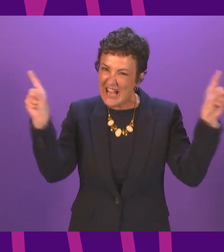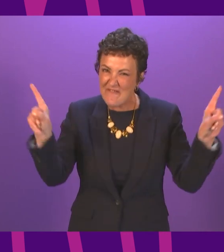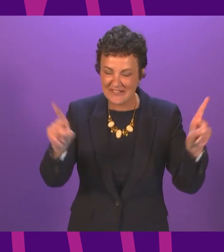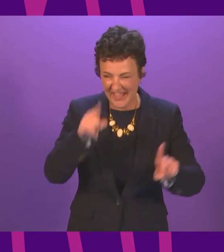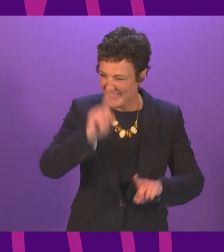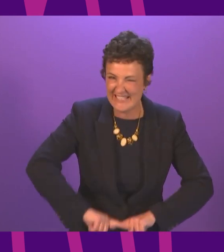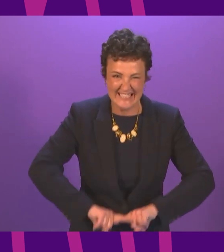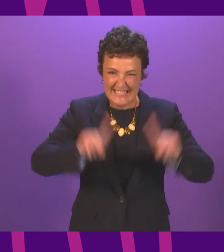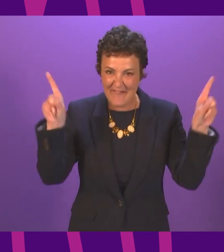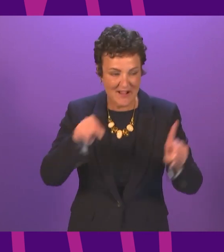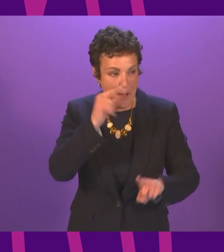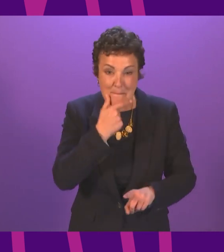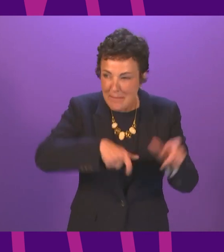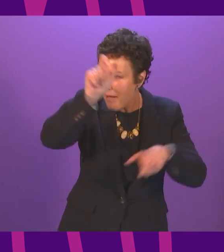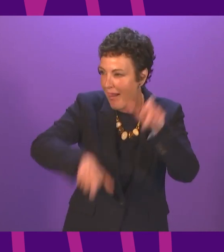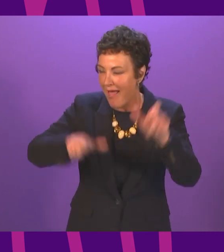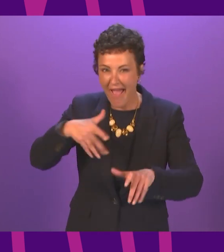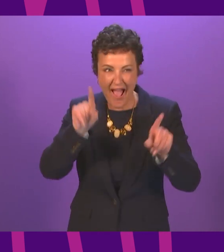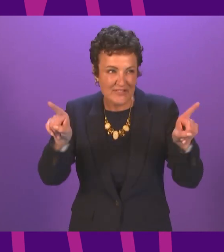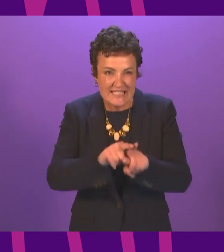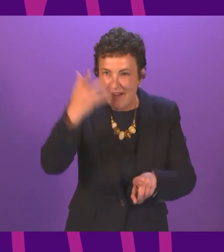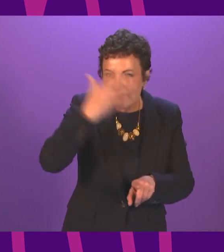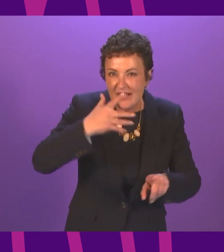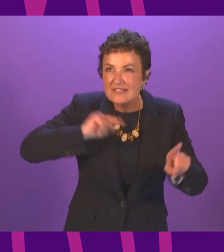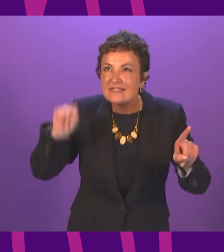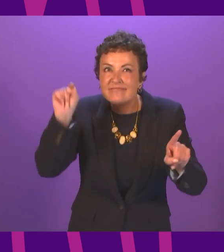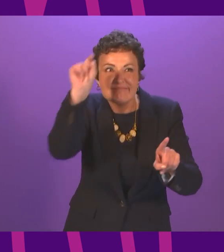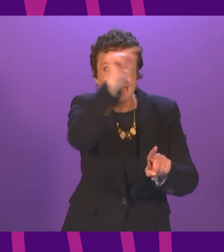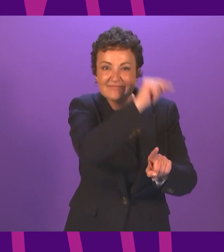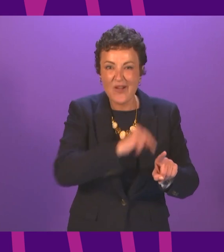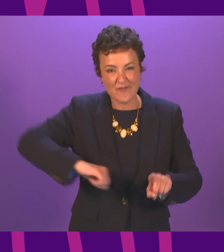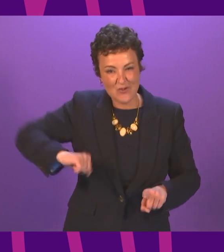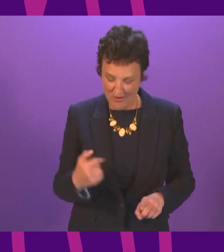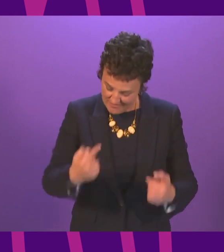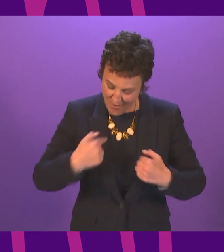this room got a bit closer to looking a bit more like the people of Scotland it's now our chance